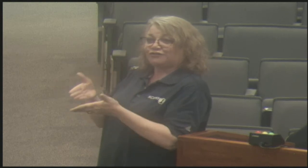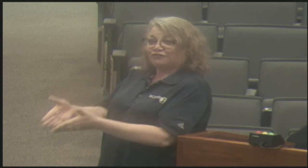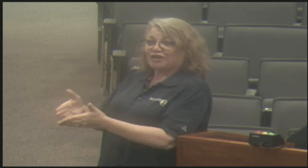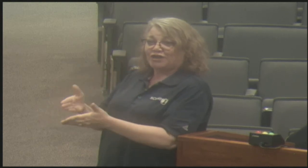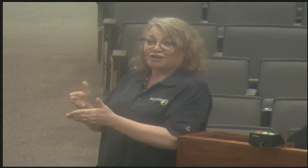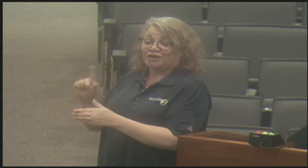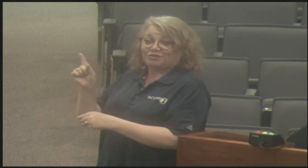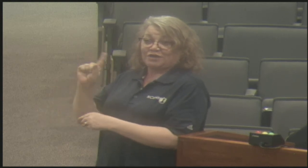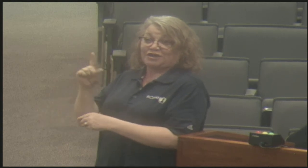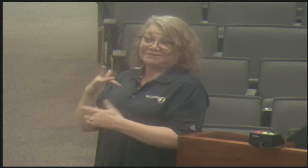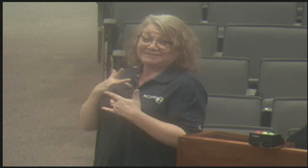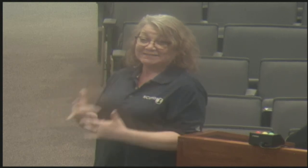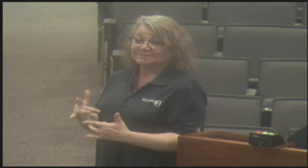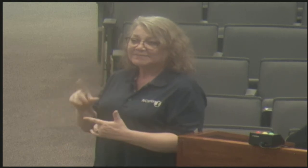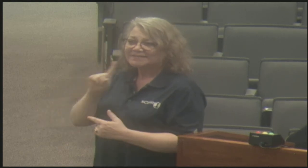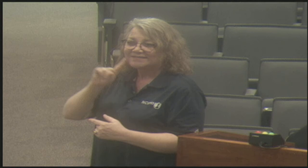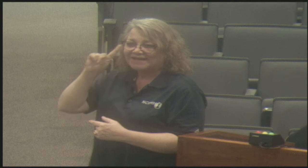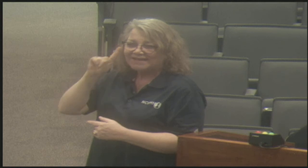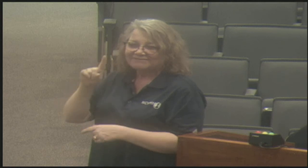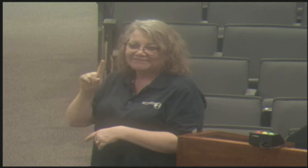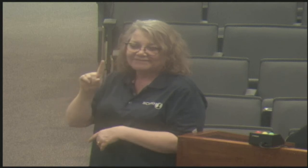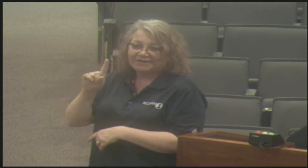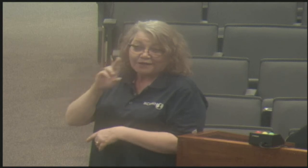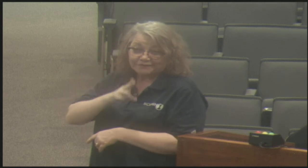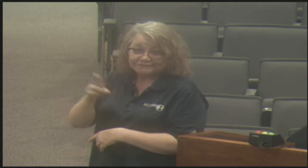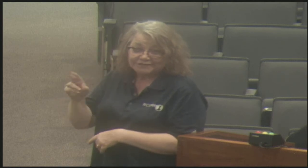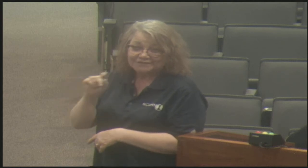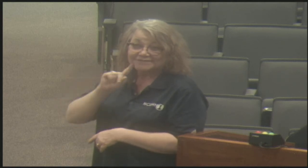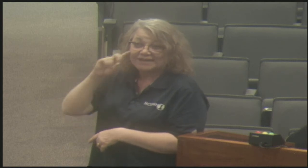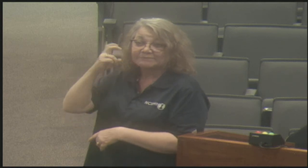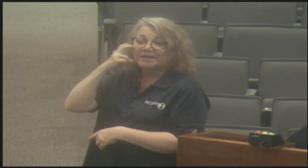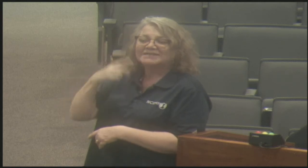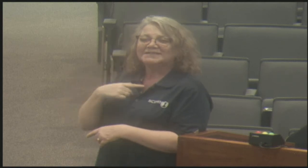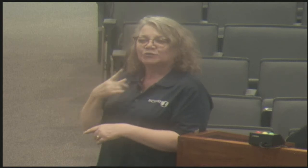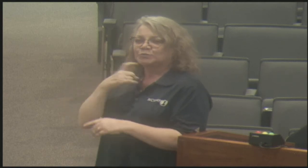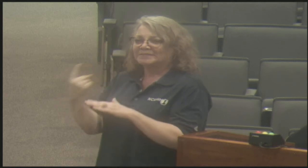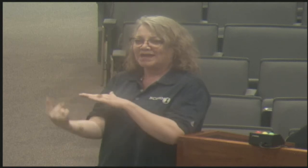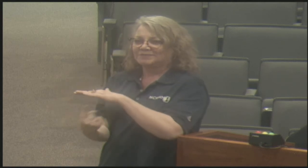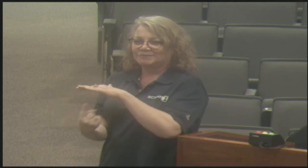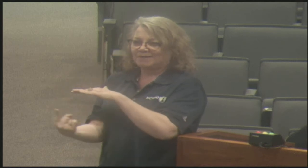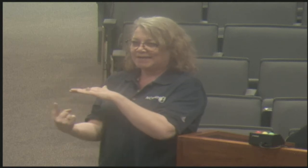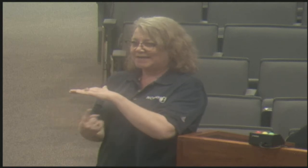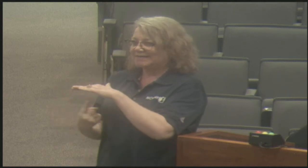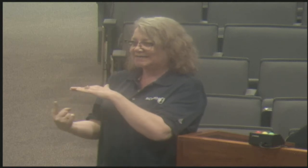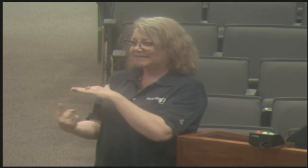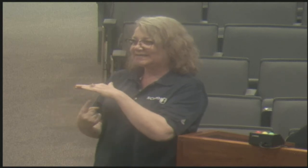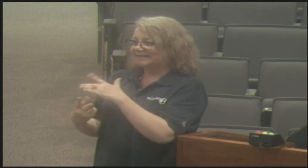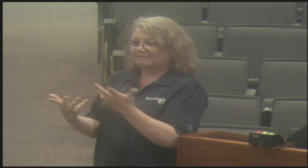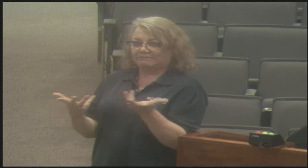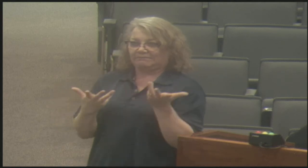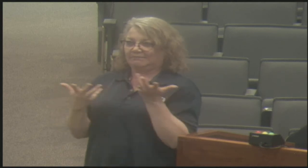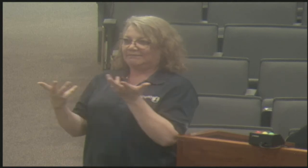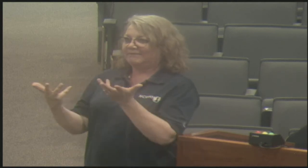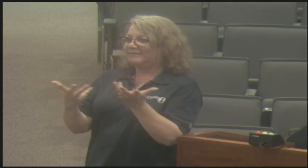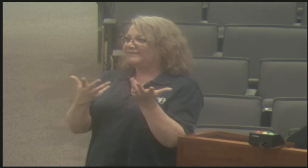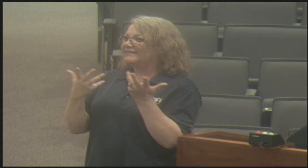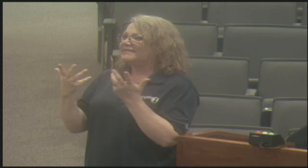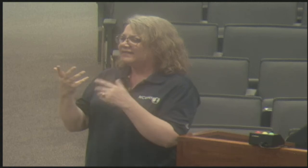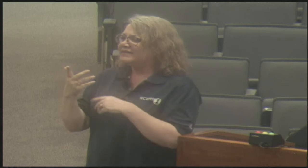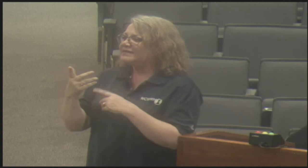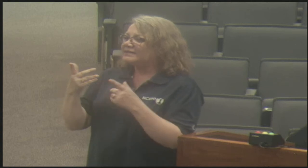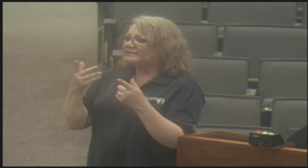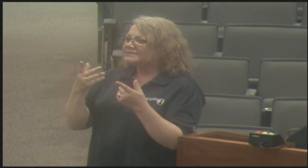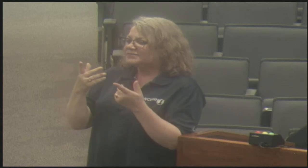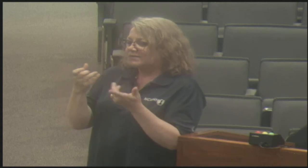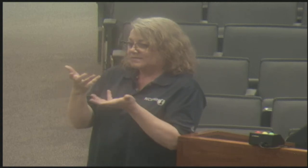hearing individuals that may be incarcerated. And so we're trying to again break down those communication barriers. Oftentimes these folks feel